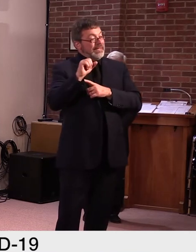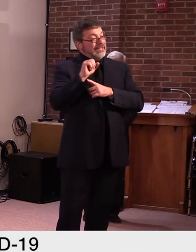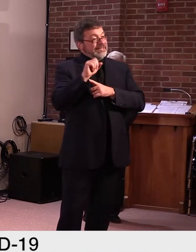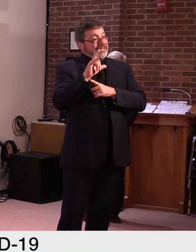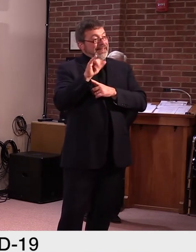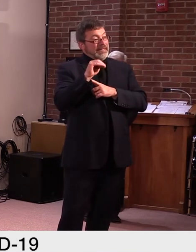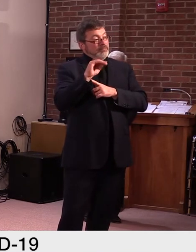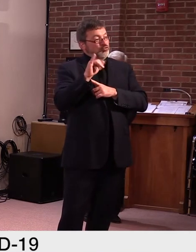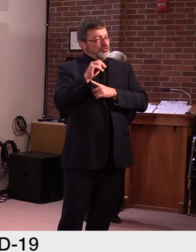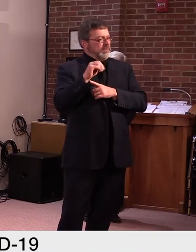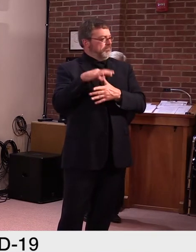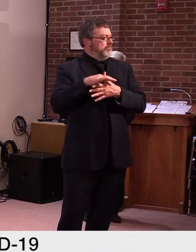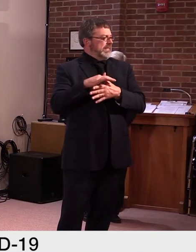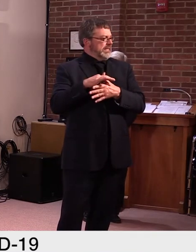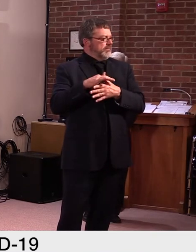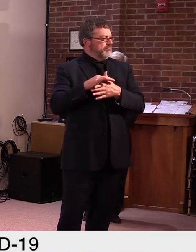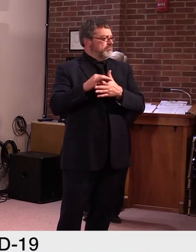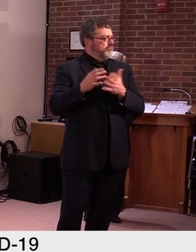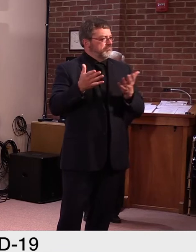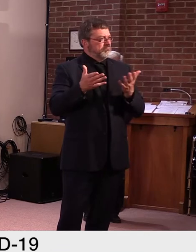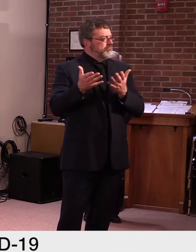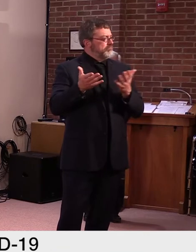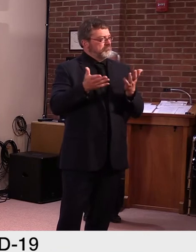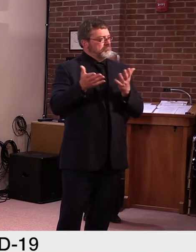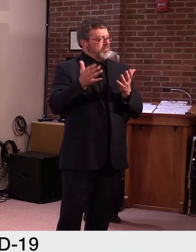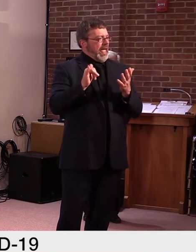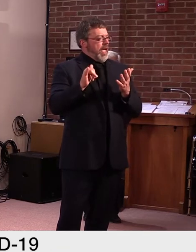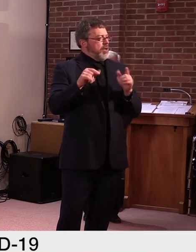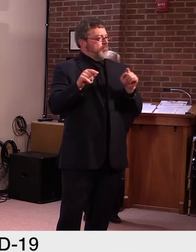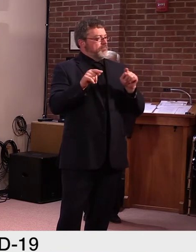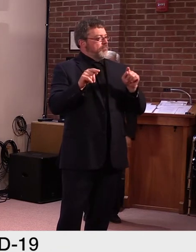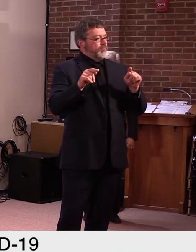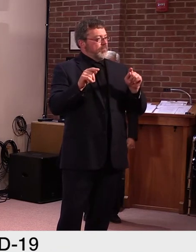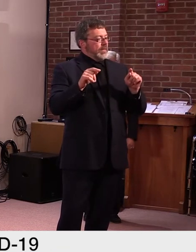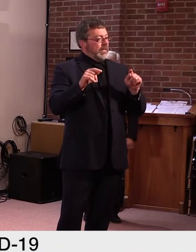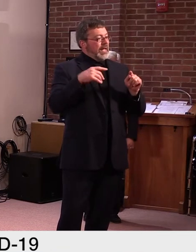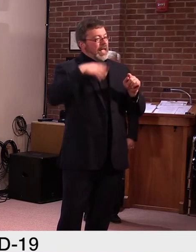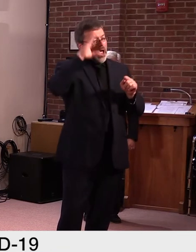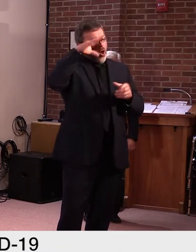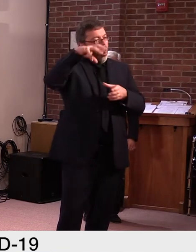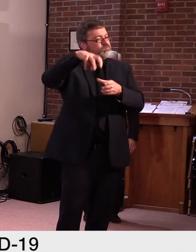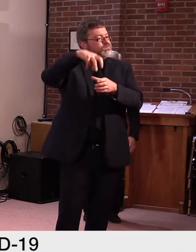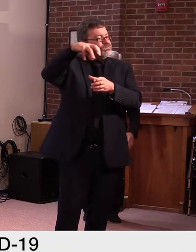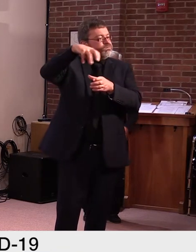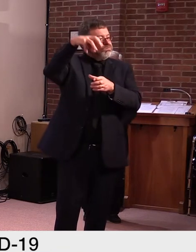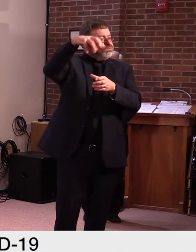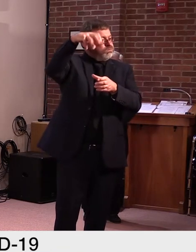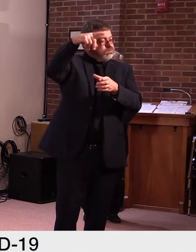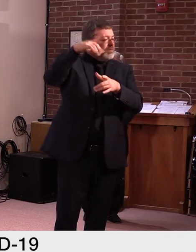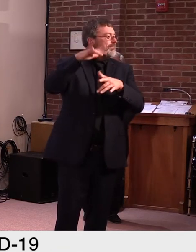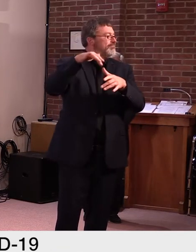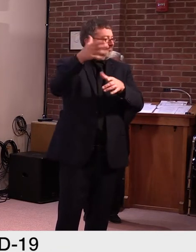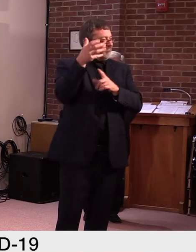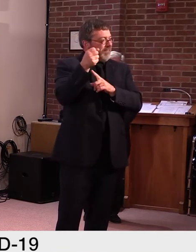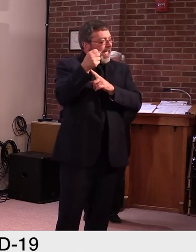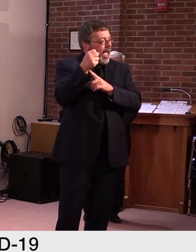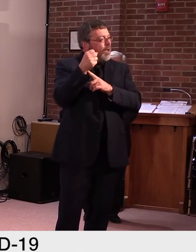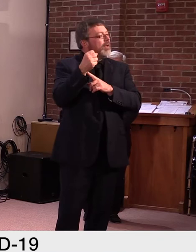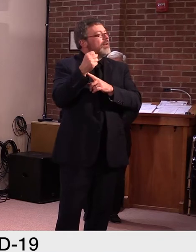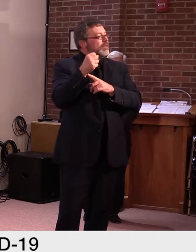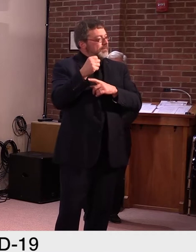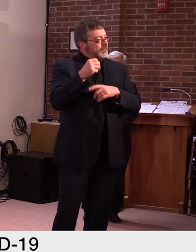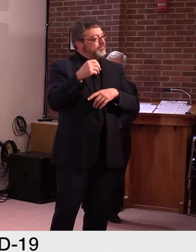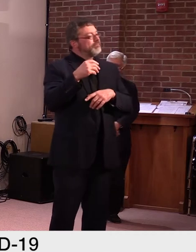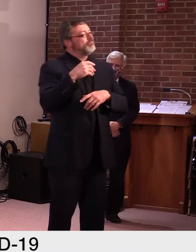the standards of, uh, ice cream when they tried to open, uh, an ice cream plant down in Hardwick. Uh, there are strict